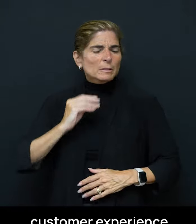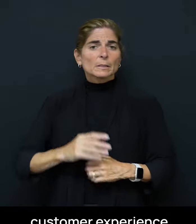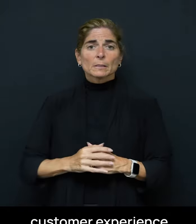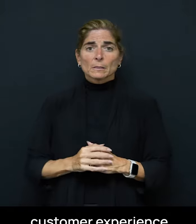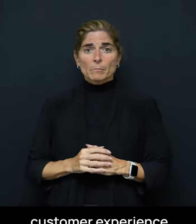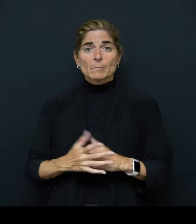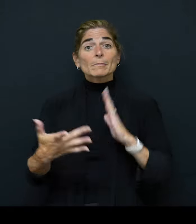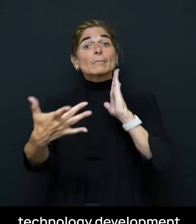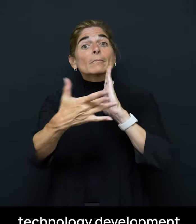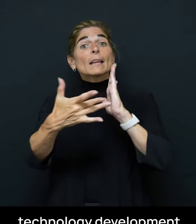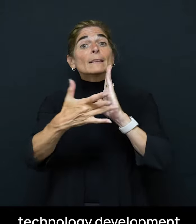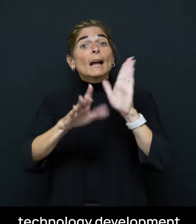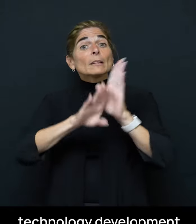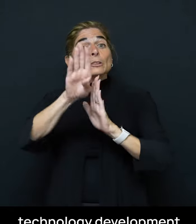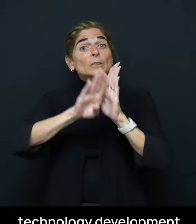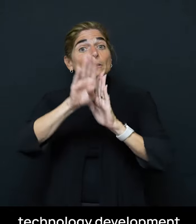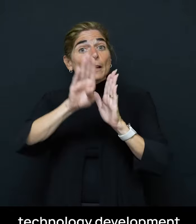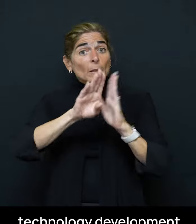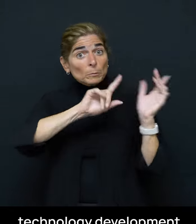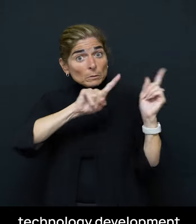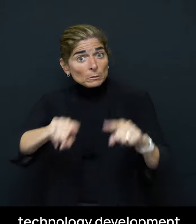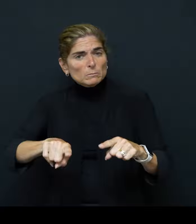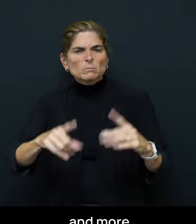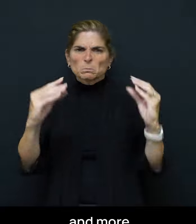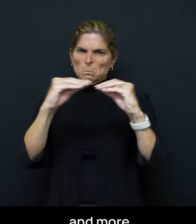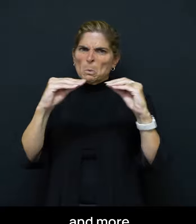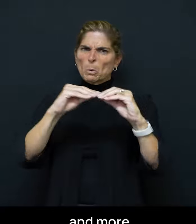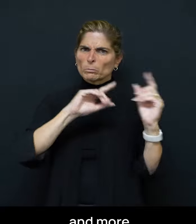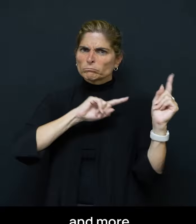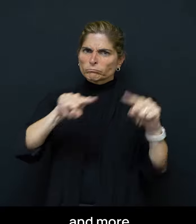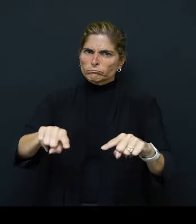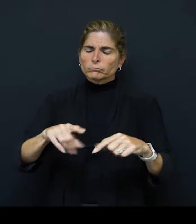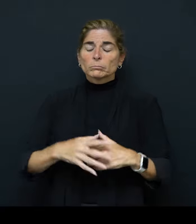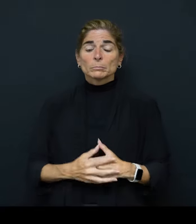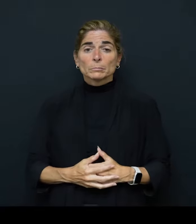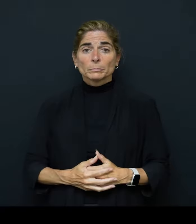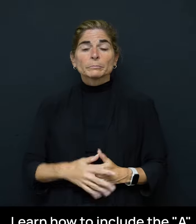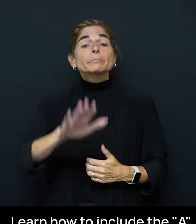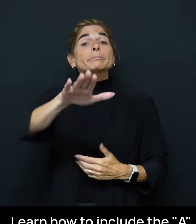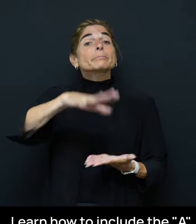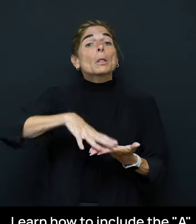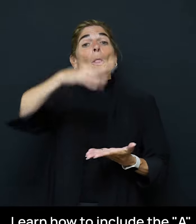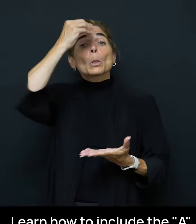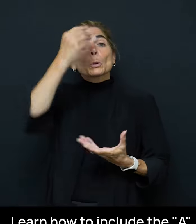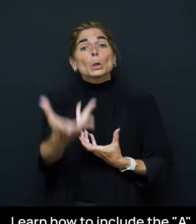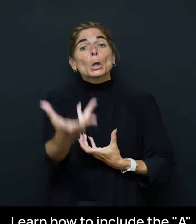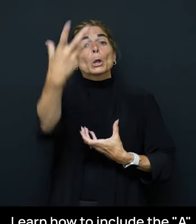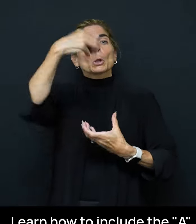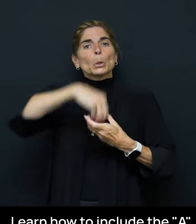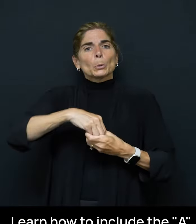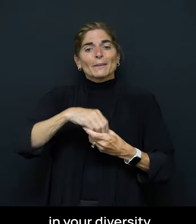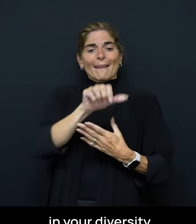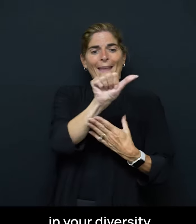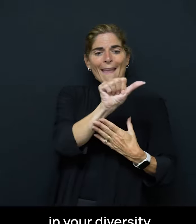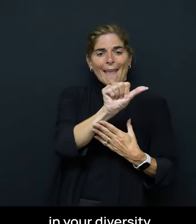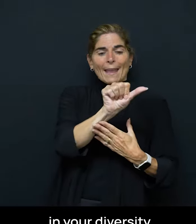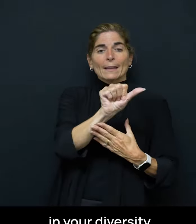Technology Development And more Learn how to include the A in your Diversity,